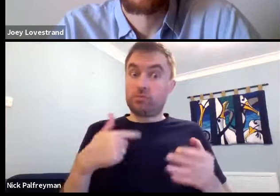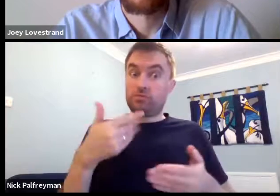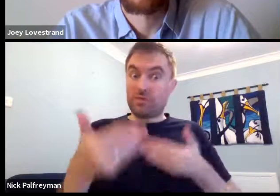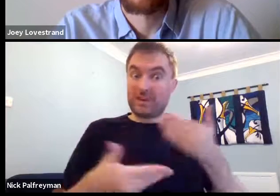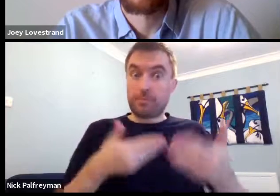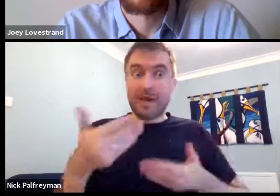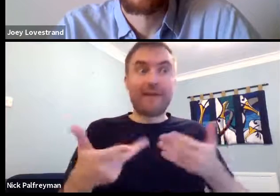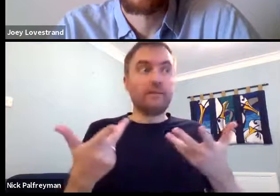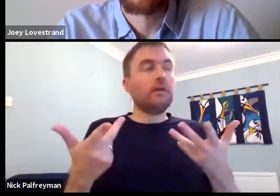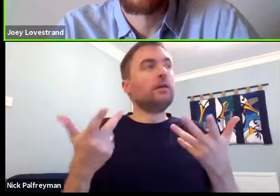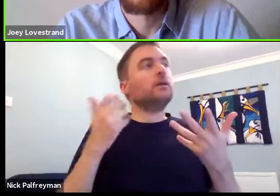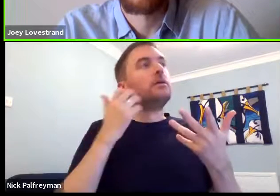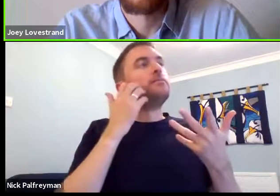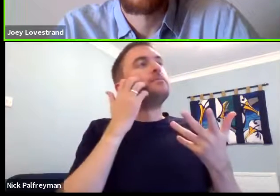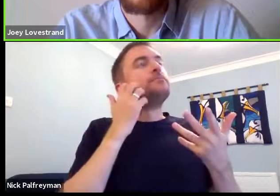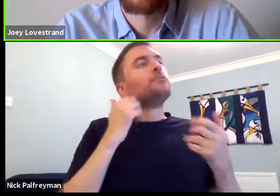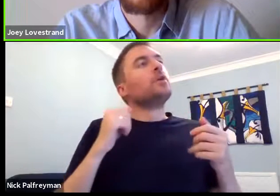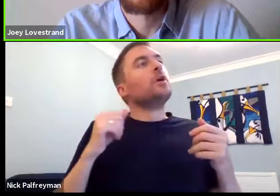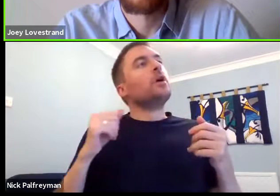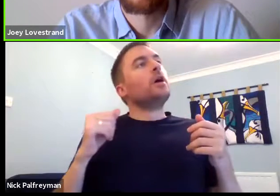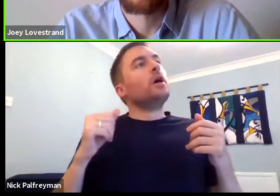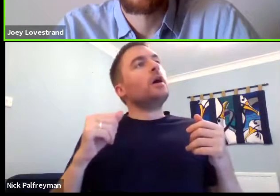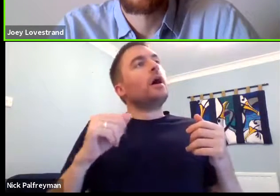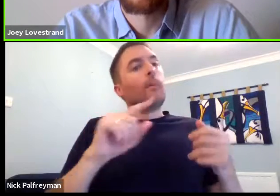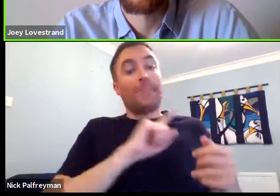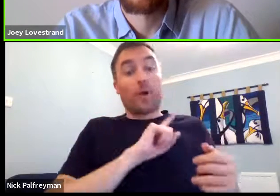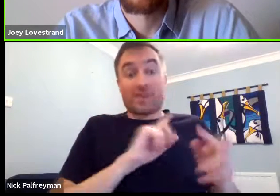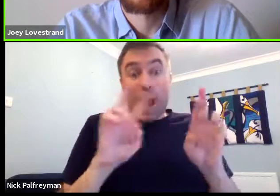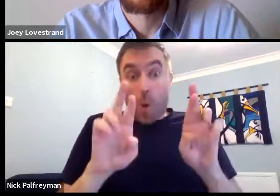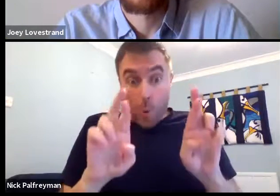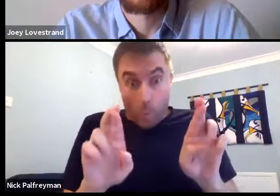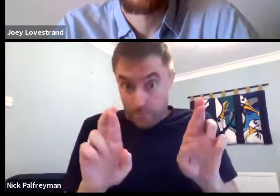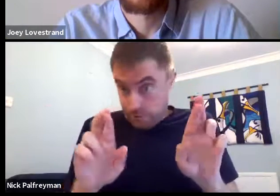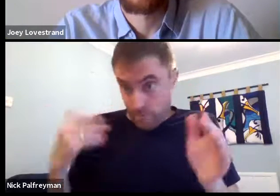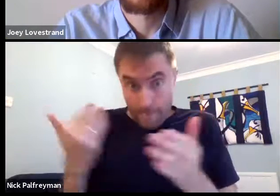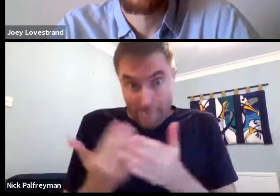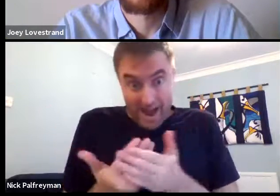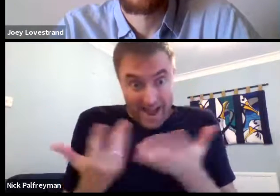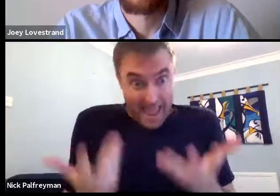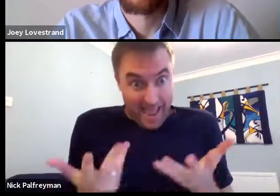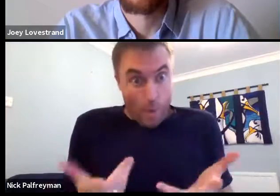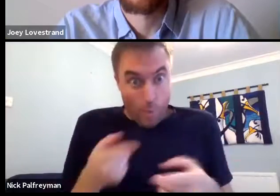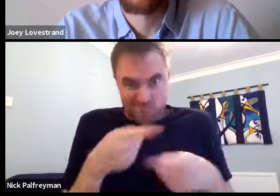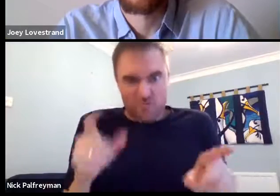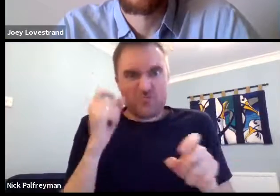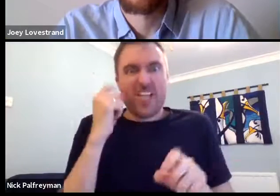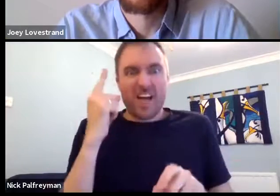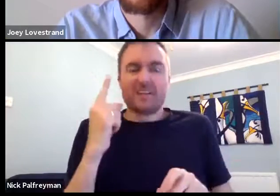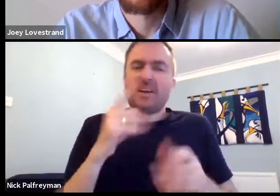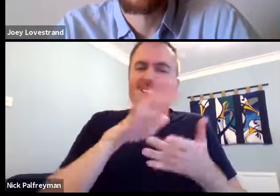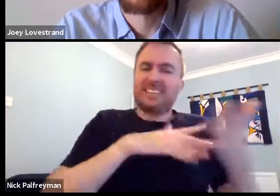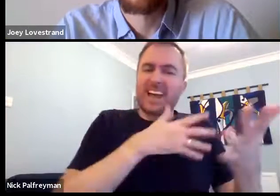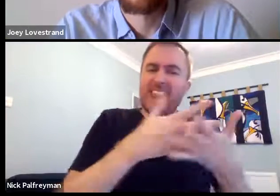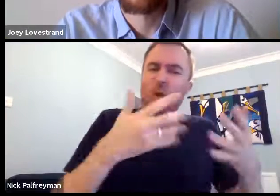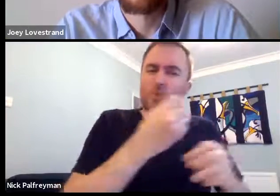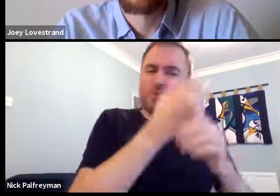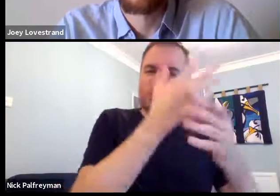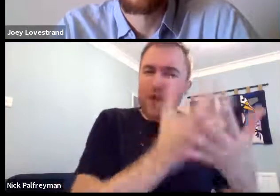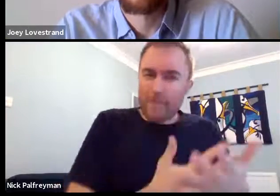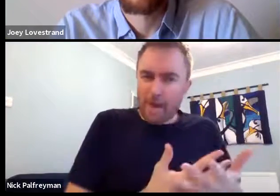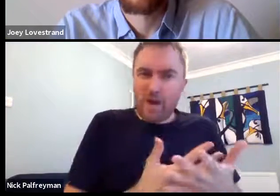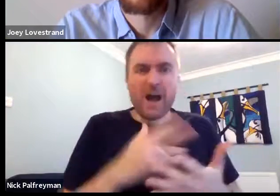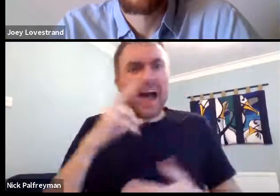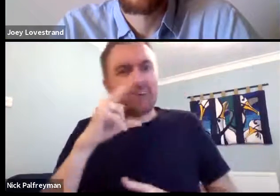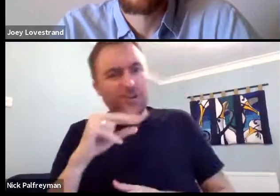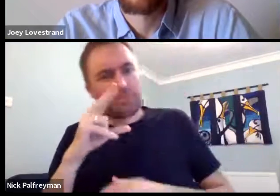And I'll just explain that just to respond to that question, because I hope by now you've